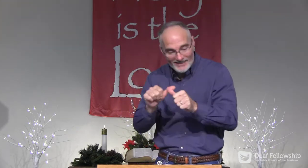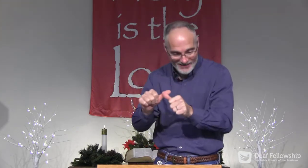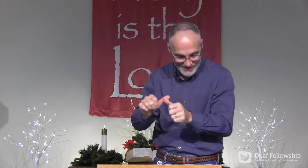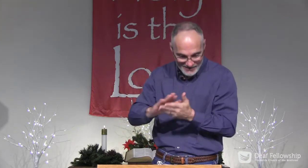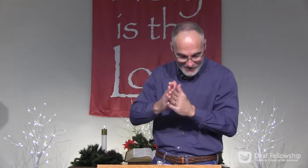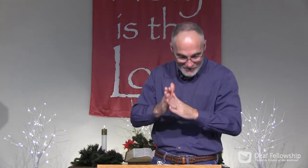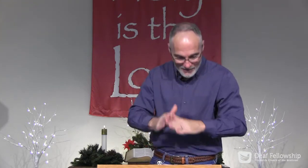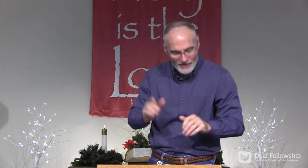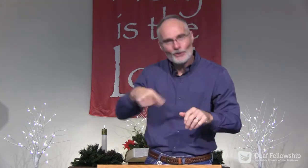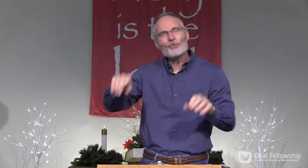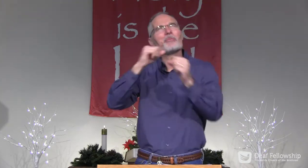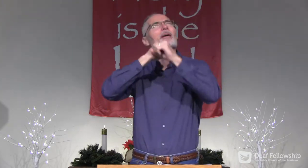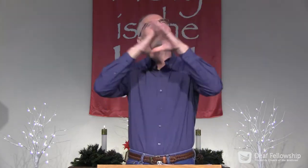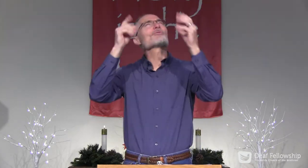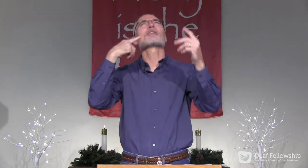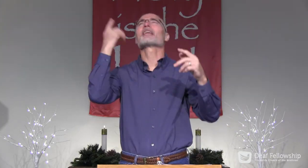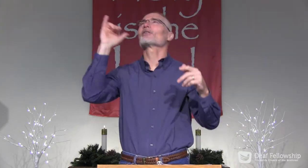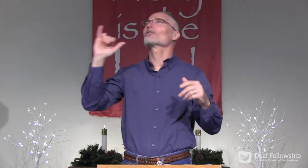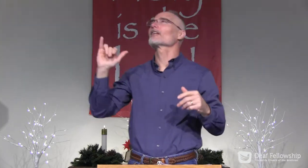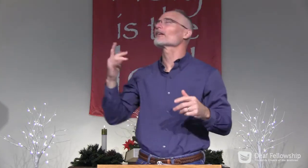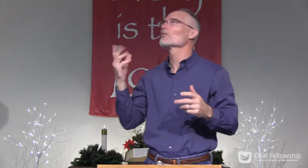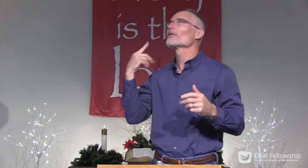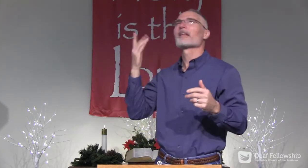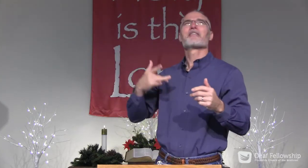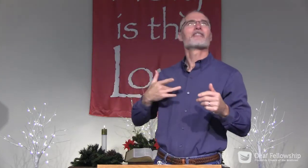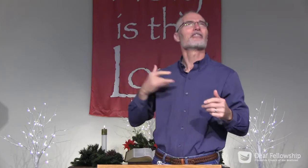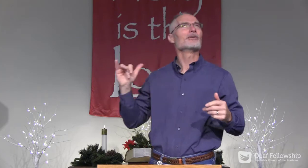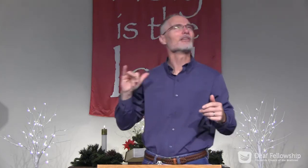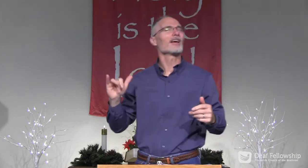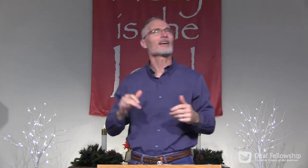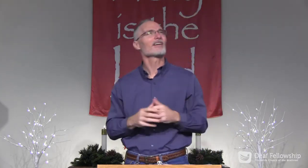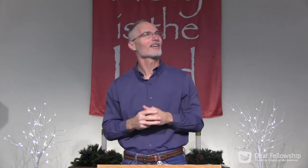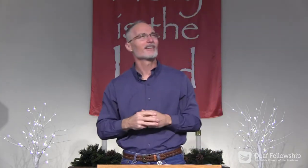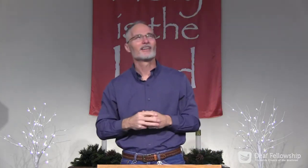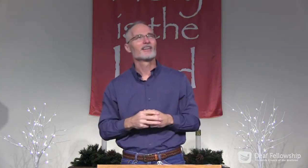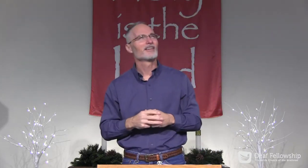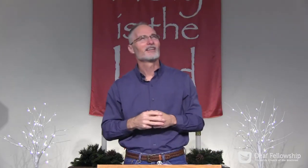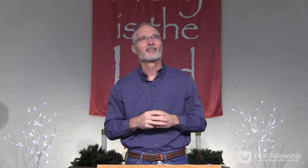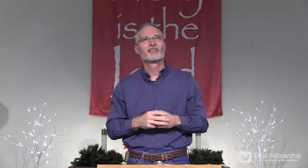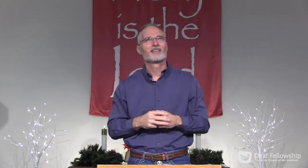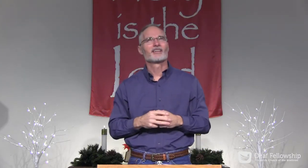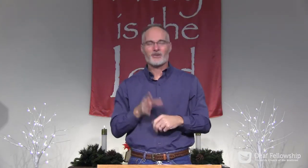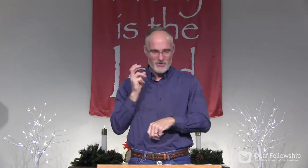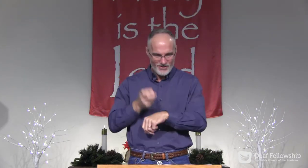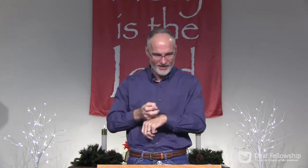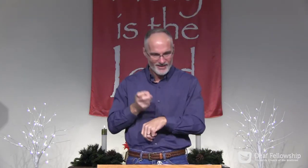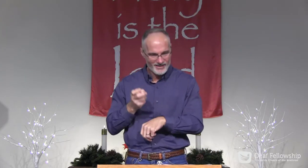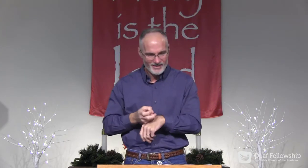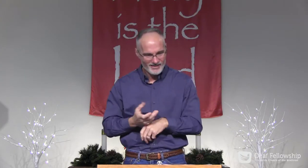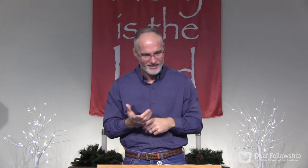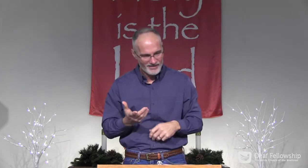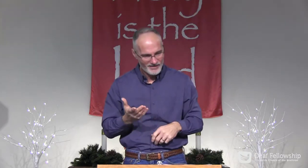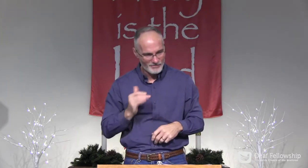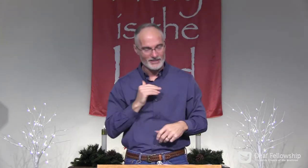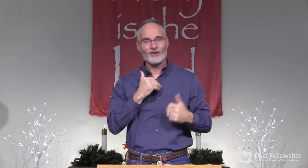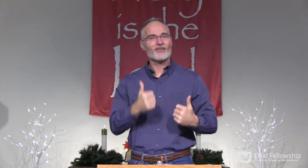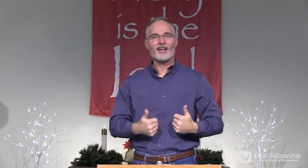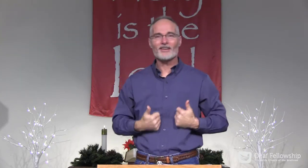lasting peace. I mean, can you imagine what that looks like, what that would feel like? It's hard. It's hard to